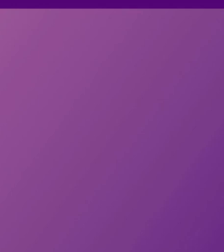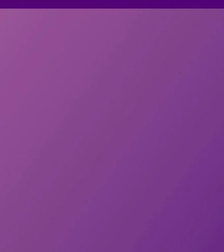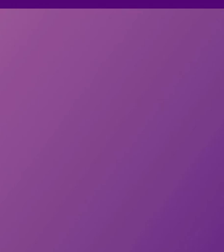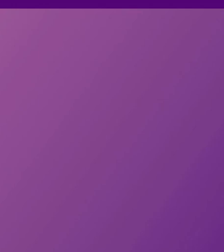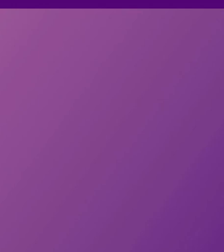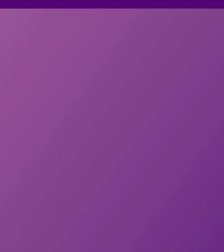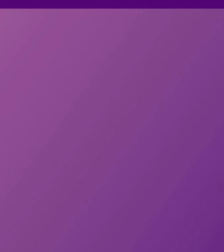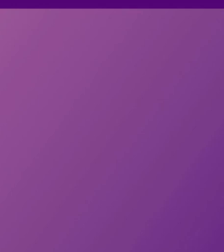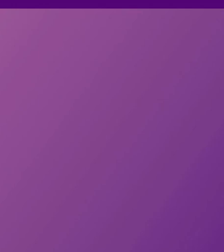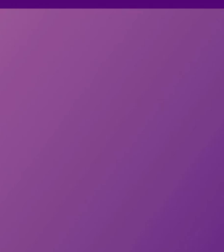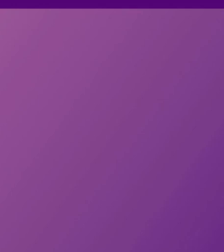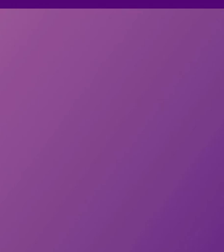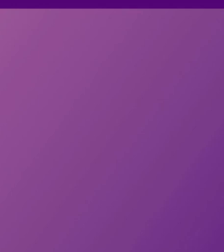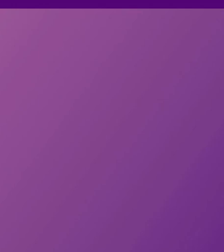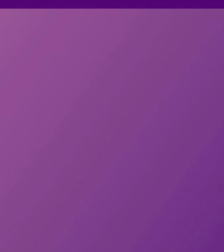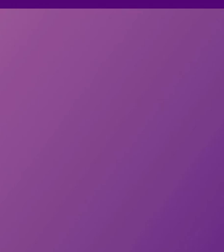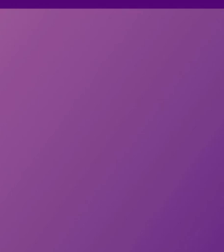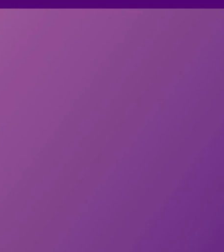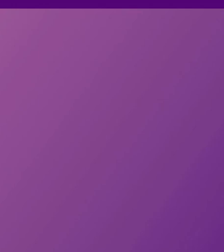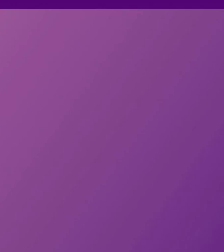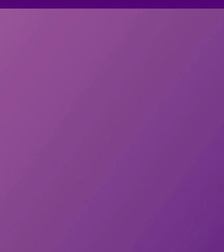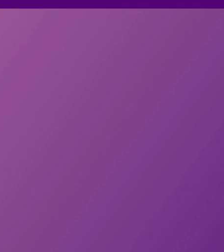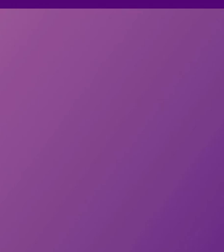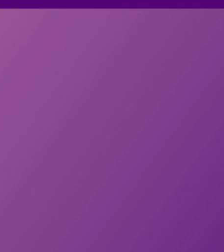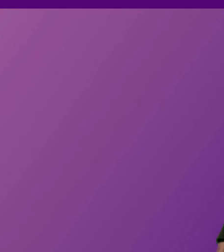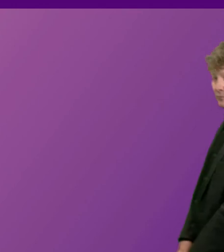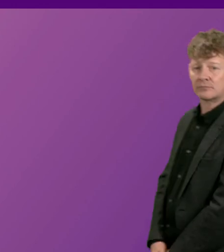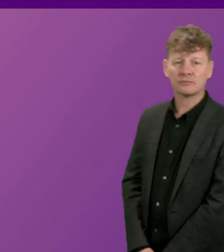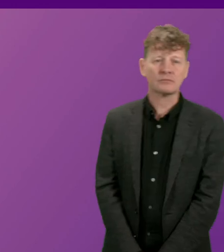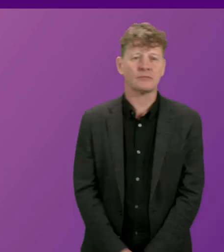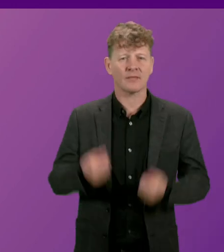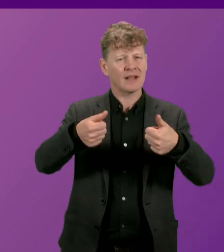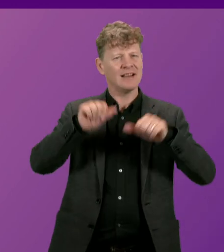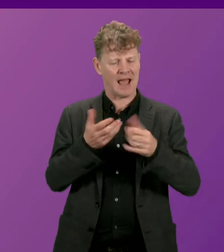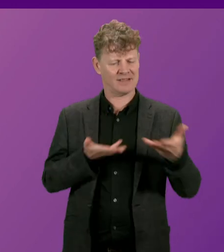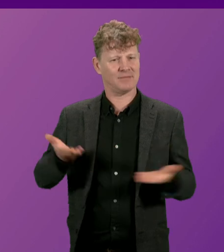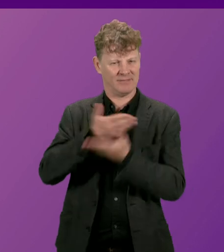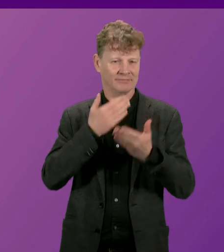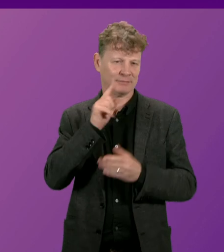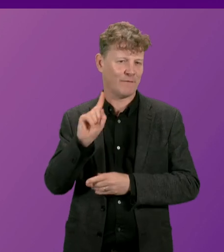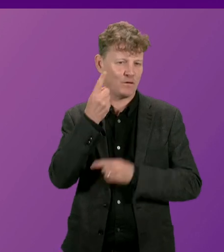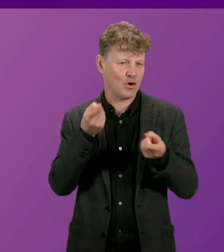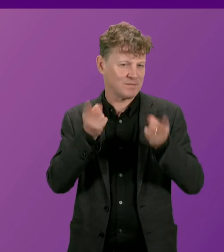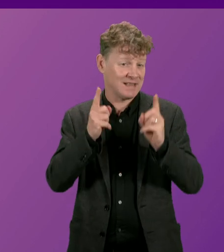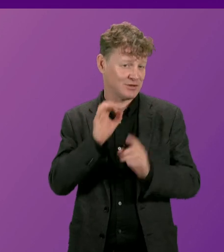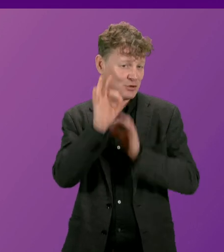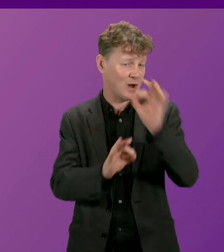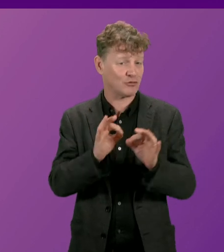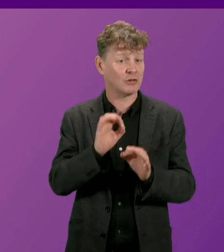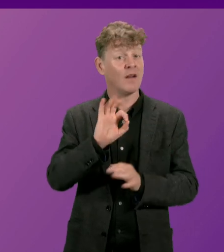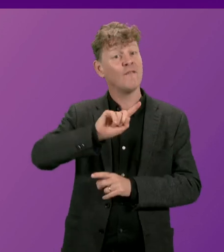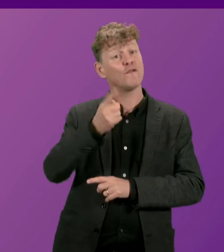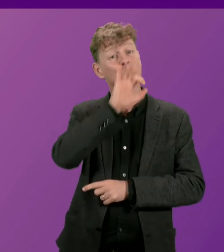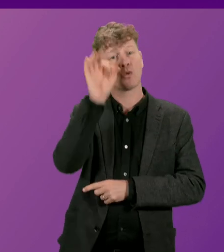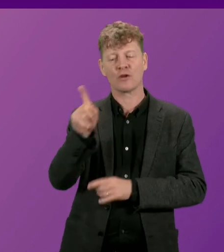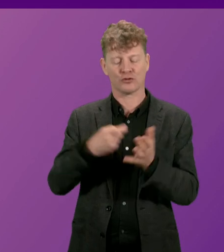Thank you. That concludes general questions. The next item of business is First Minister's questions. At question number one, I call